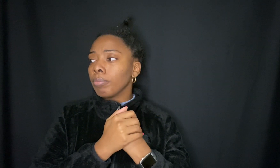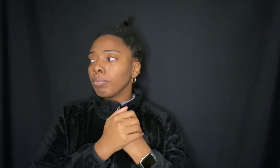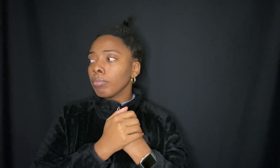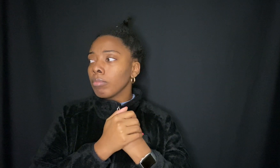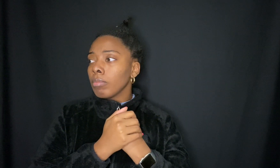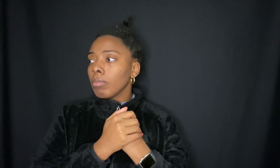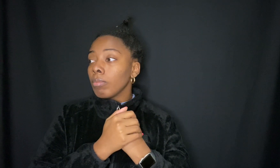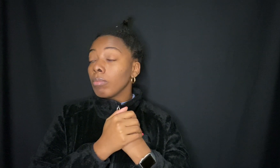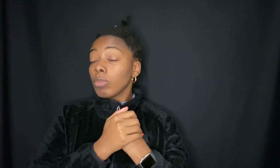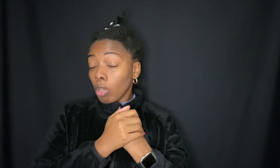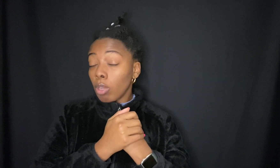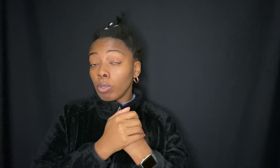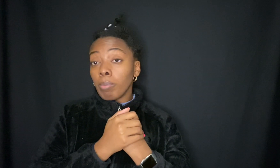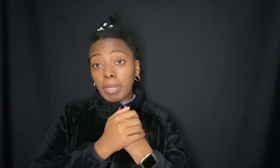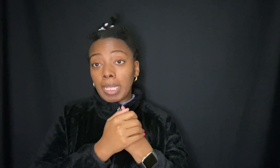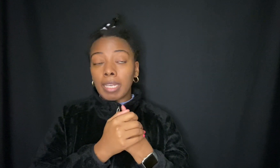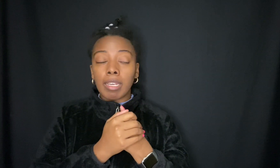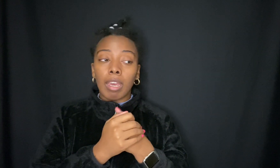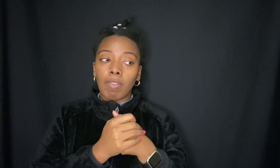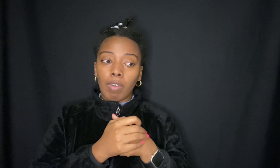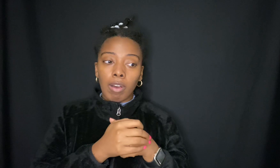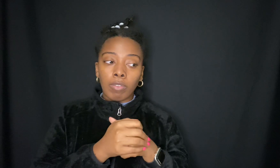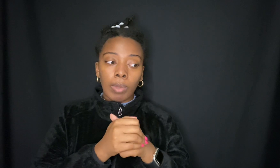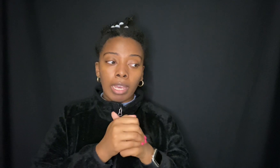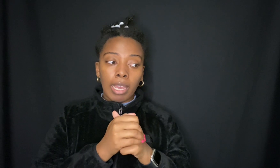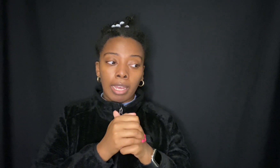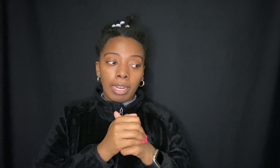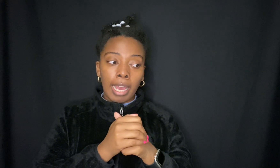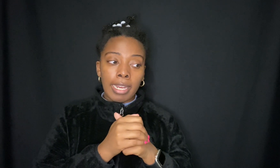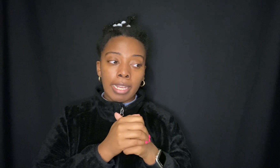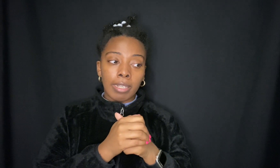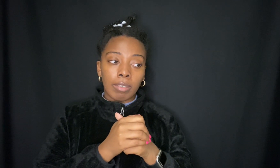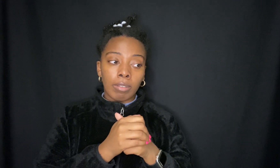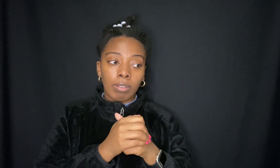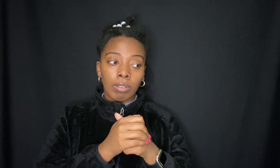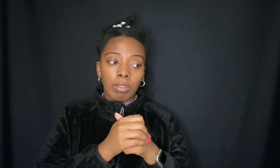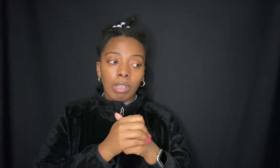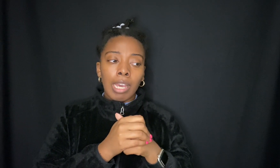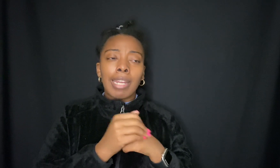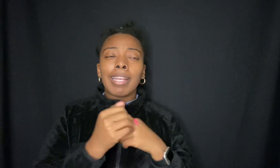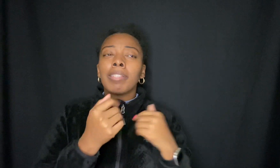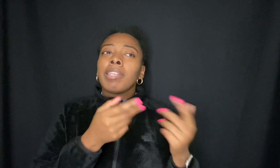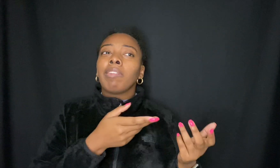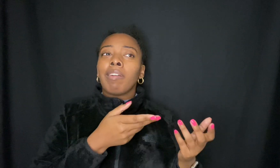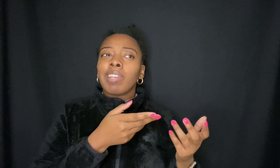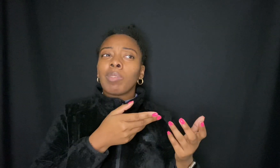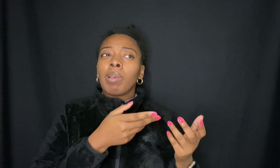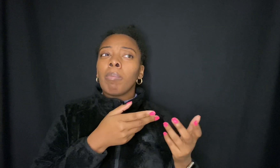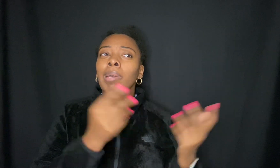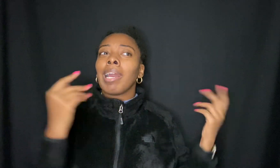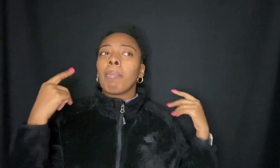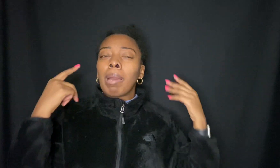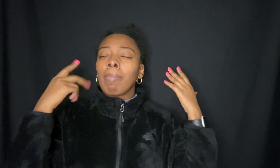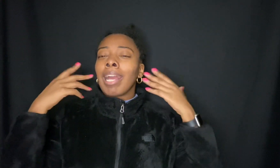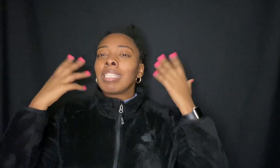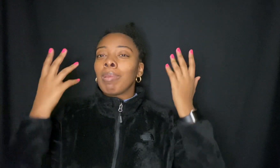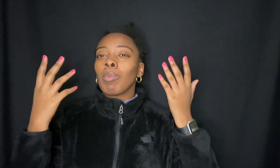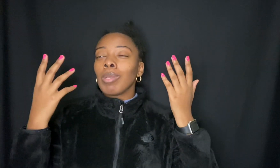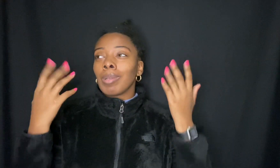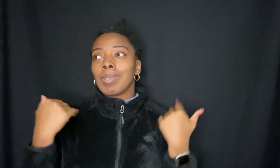talk to and be like involved with and i didn't necessarily have sex with him but my husband more so is